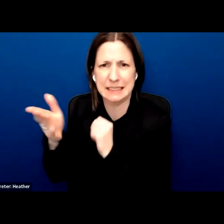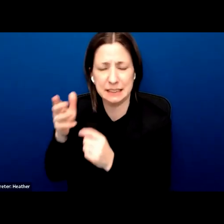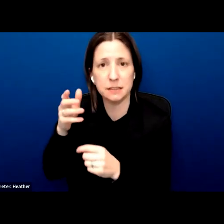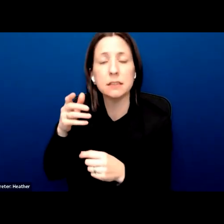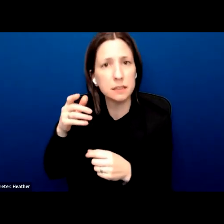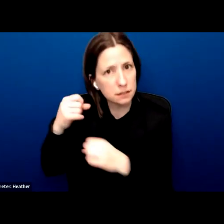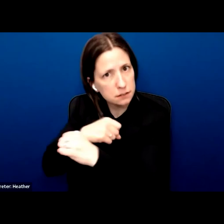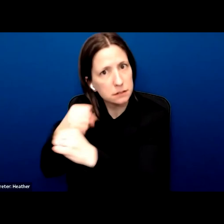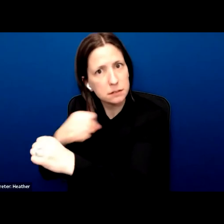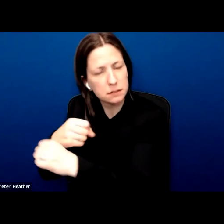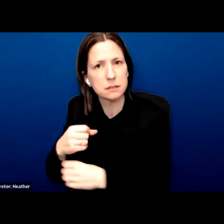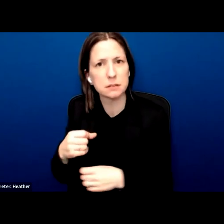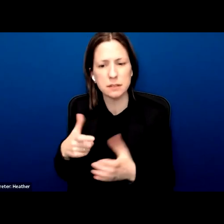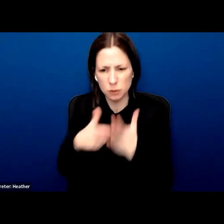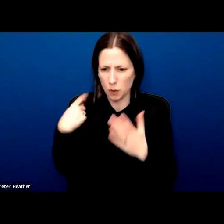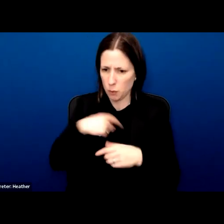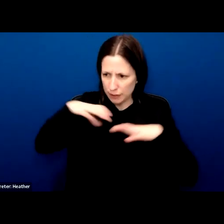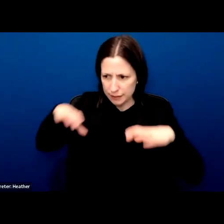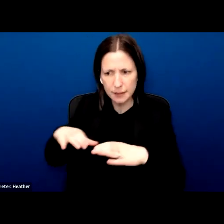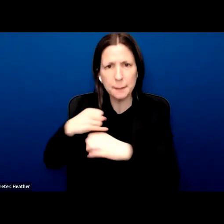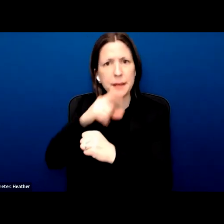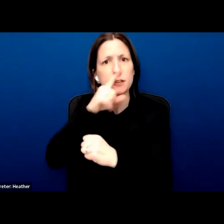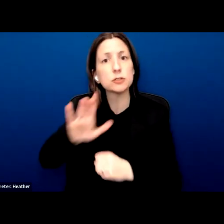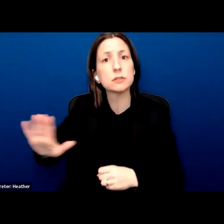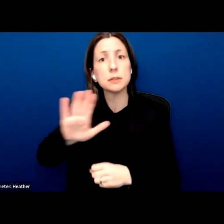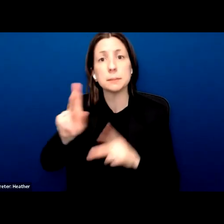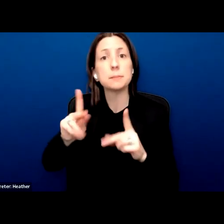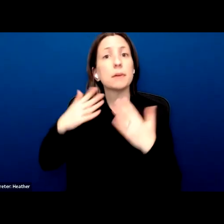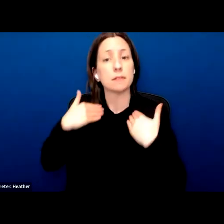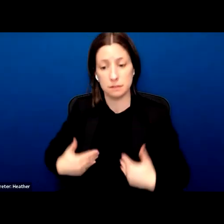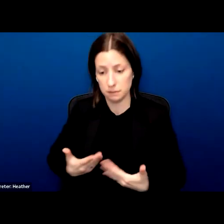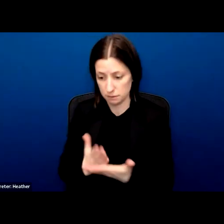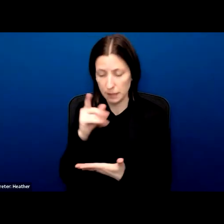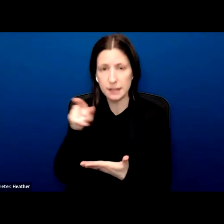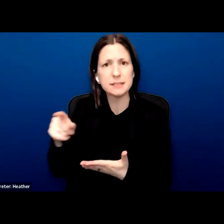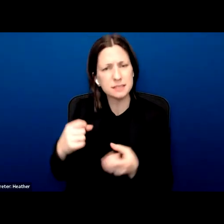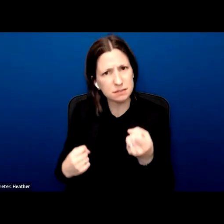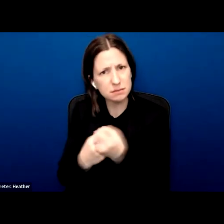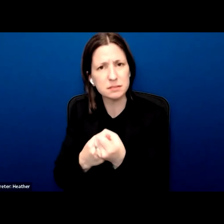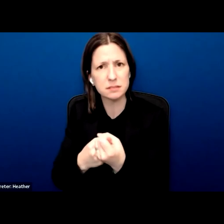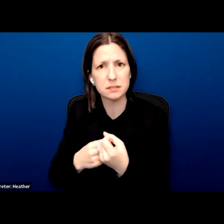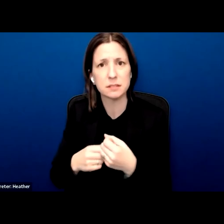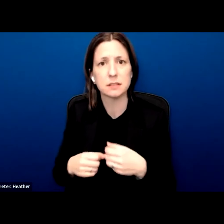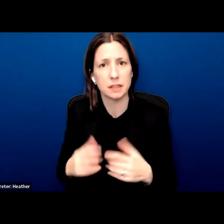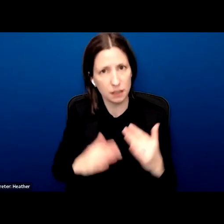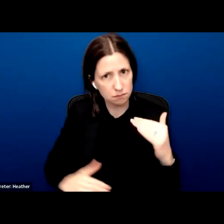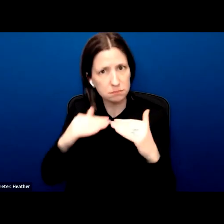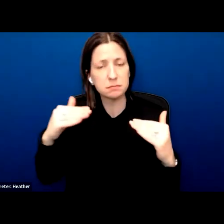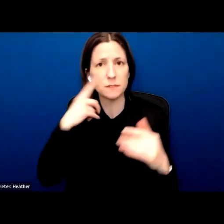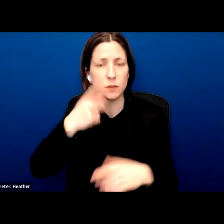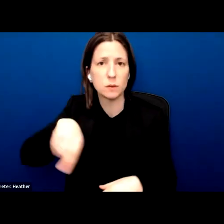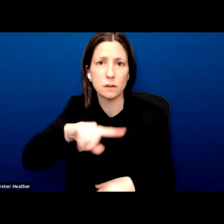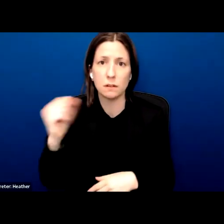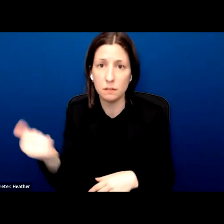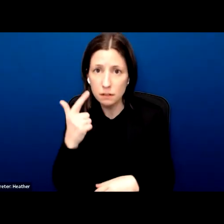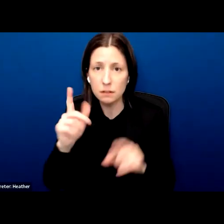must act to ensure fundamental rights are upheld and to impose injustice to refugees. And so Canadian Muslims, along